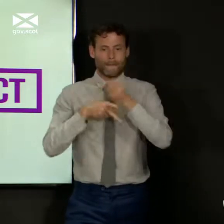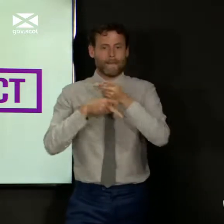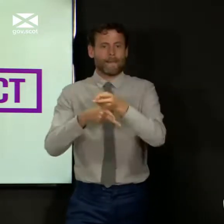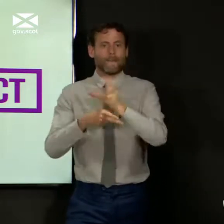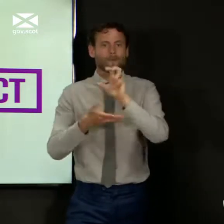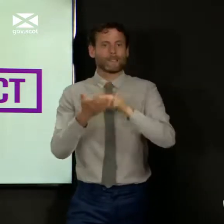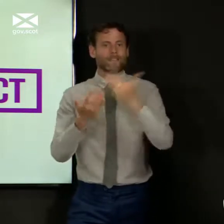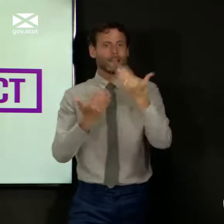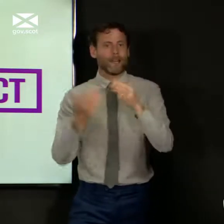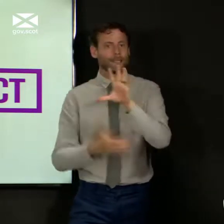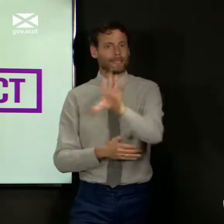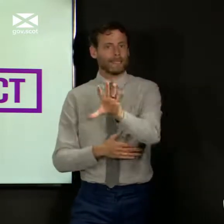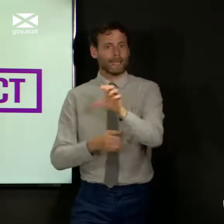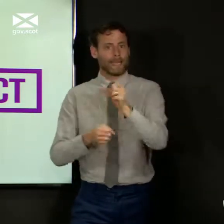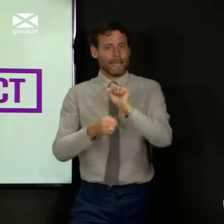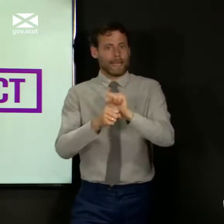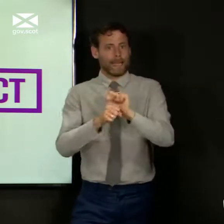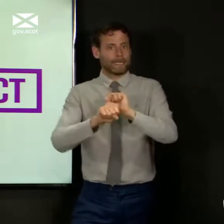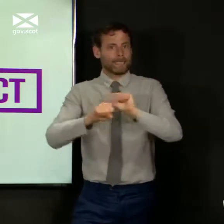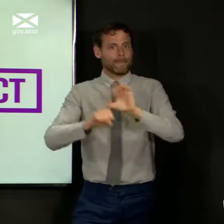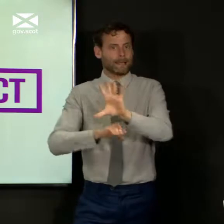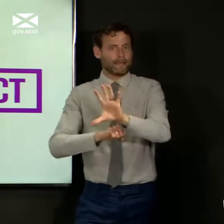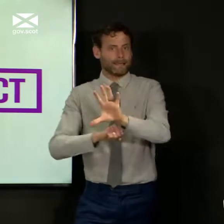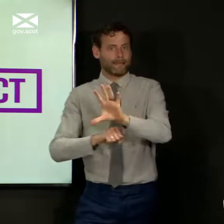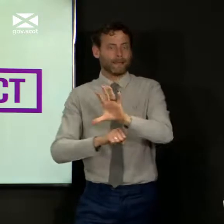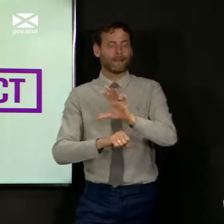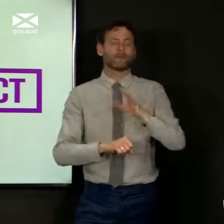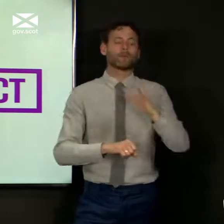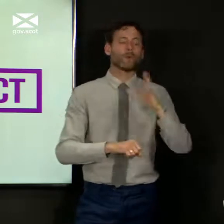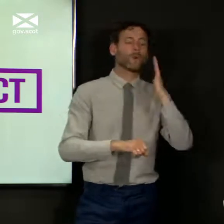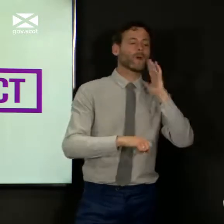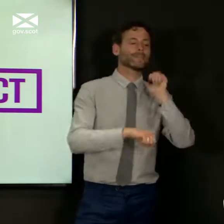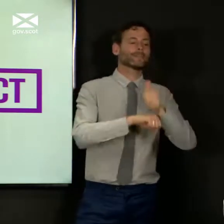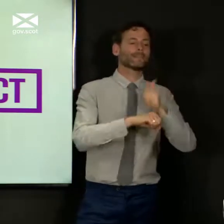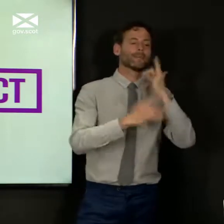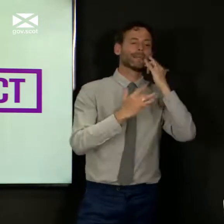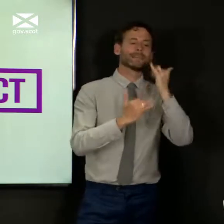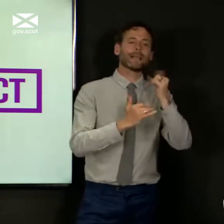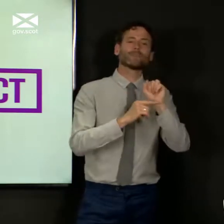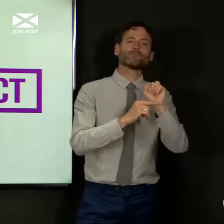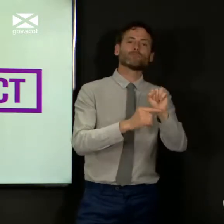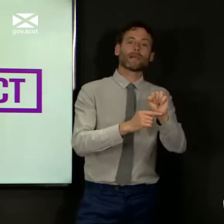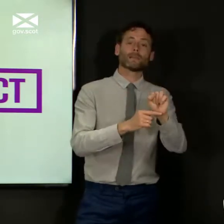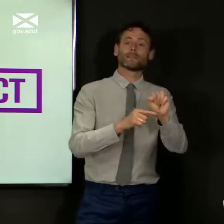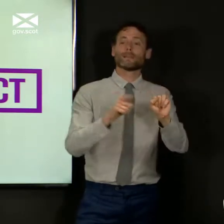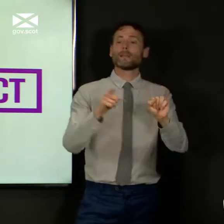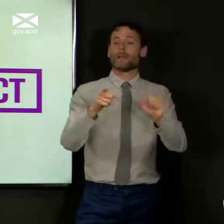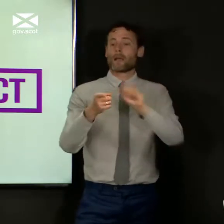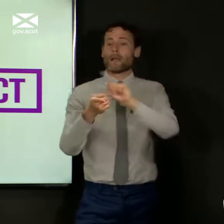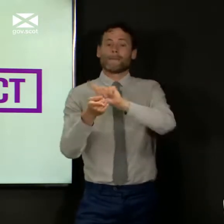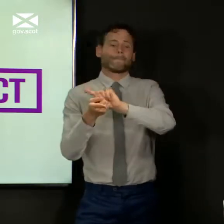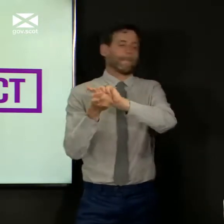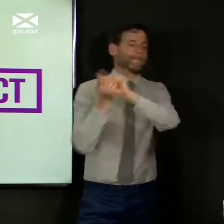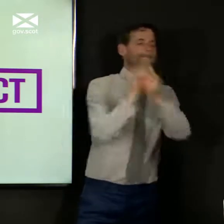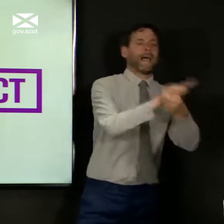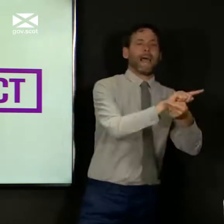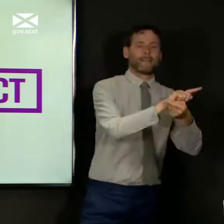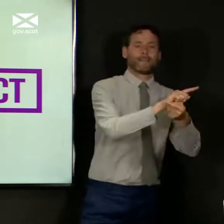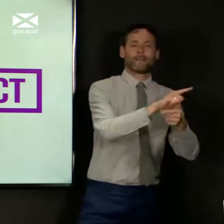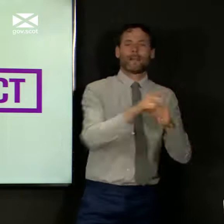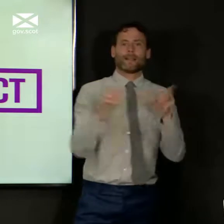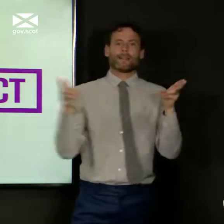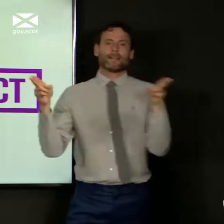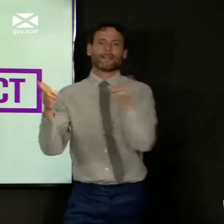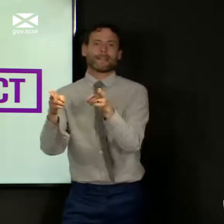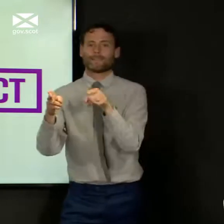COVID-19. So it's not the case that as we introduce Test and Protect, we stop being ready in the health service to cope with cases.